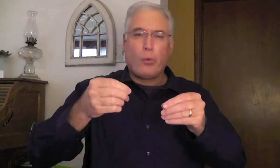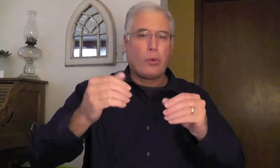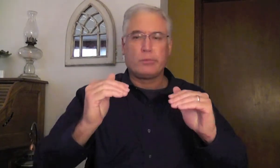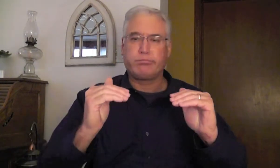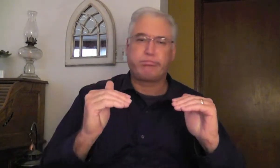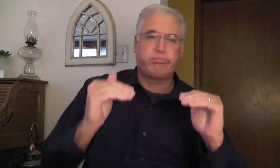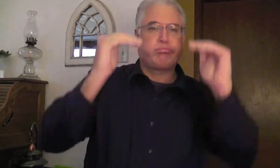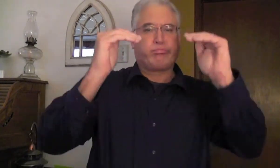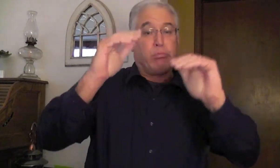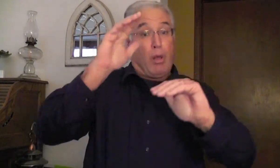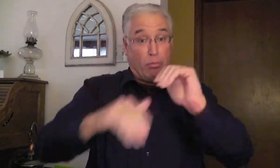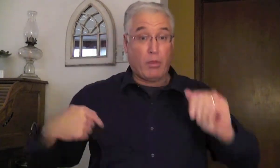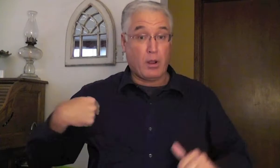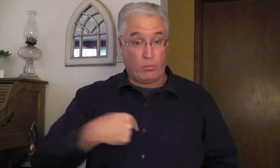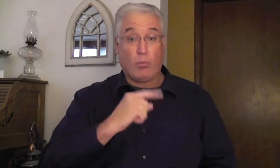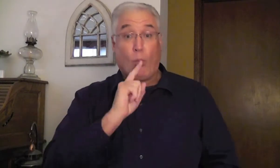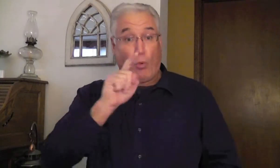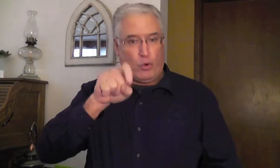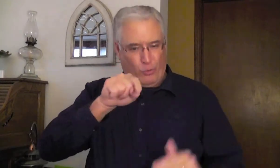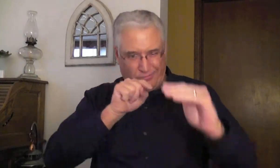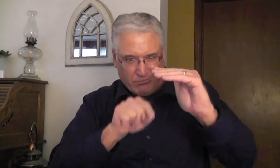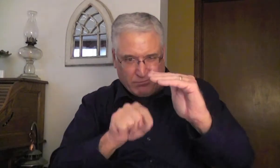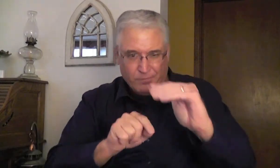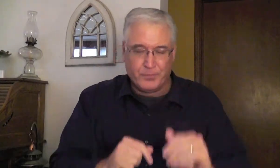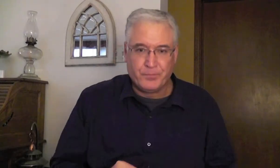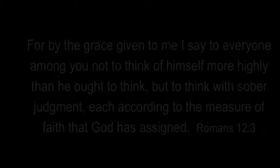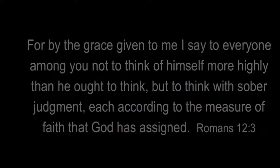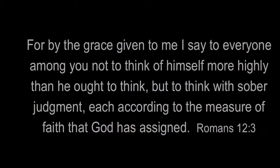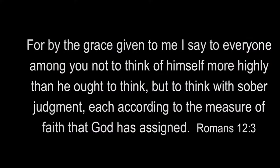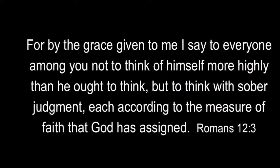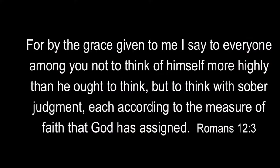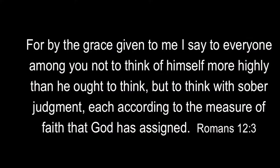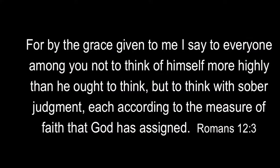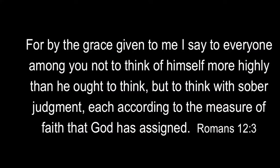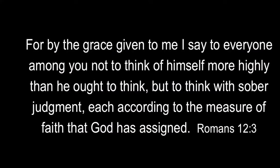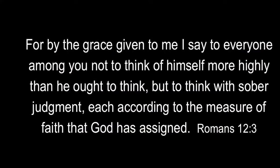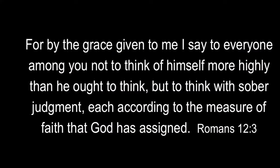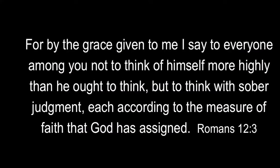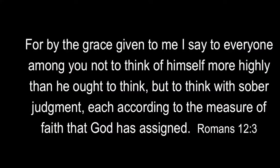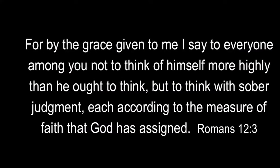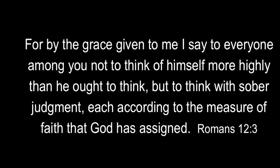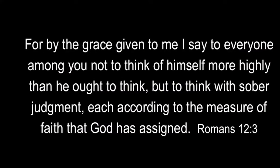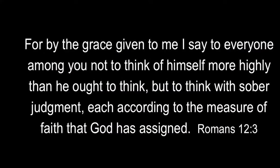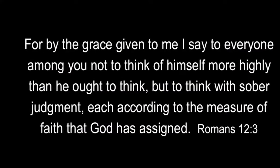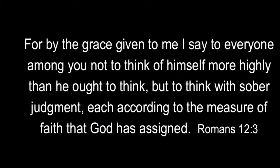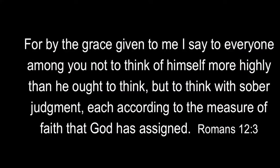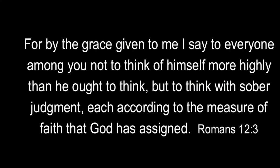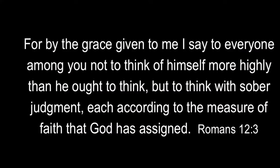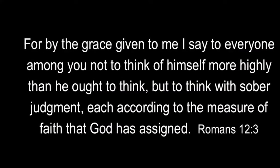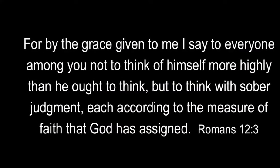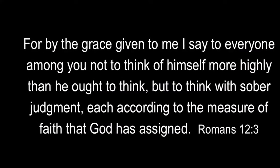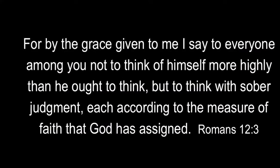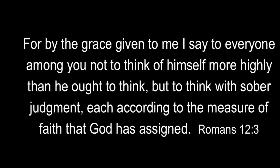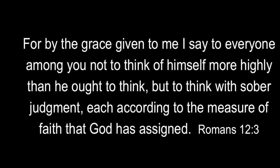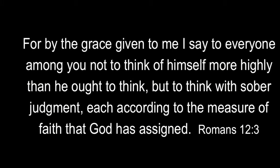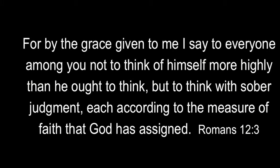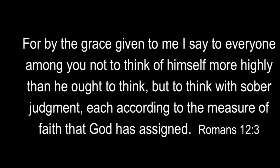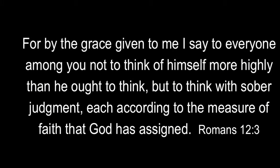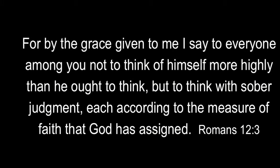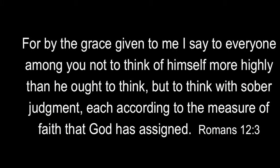more of ourselves and exalt ourselves more than we ought. For by the grace given to me, I say to everyone among you, not to think of